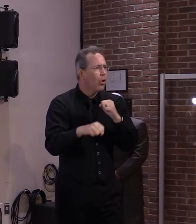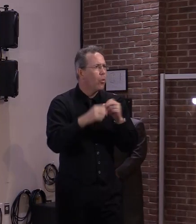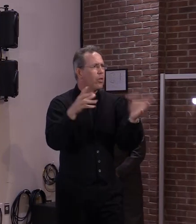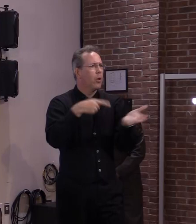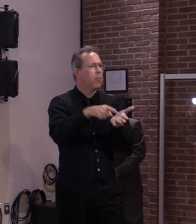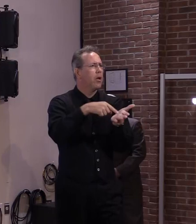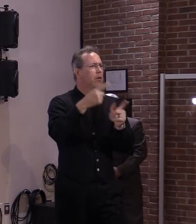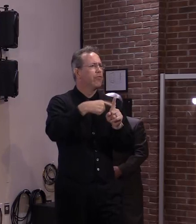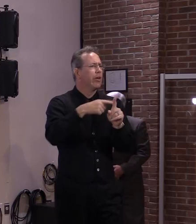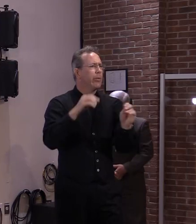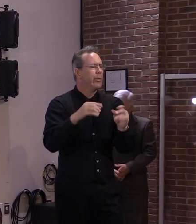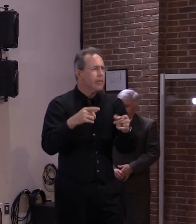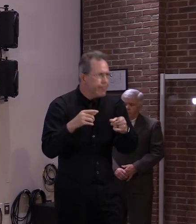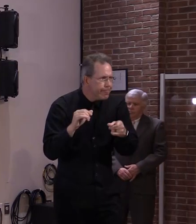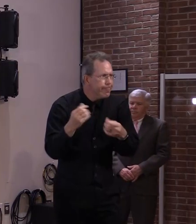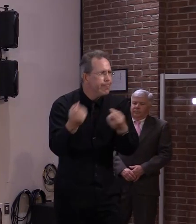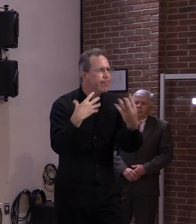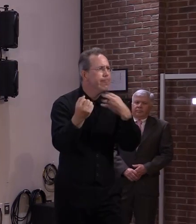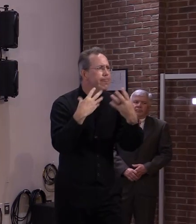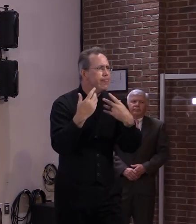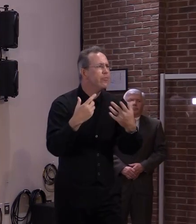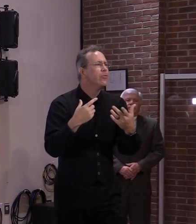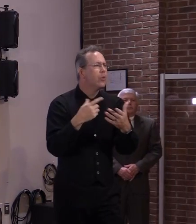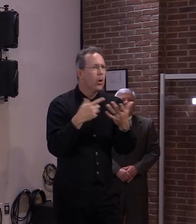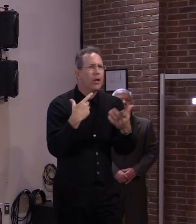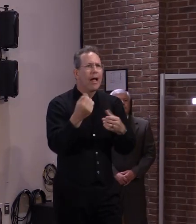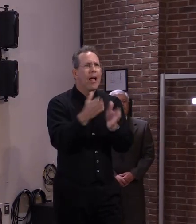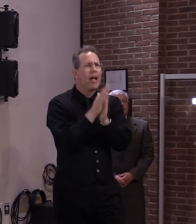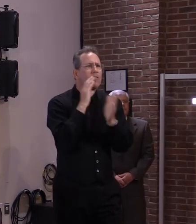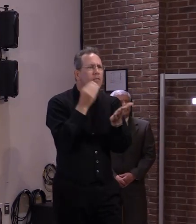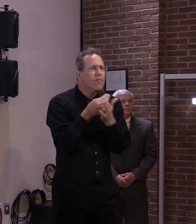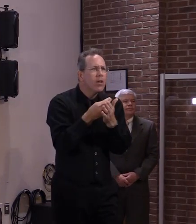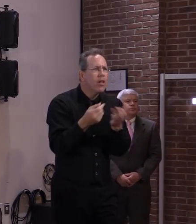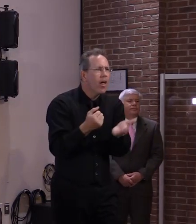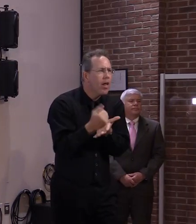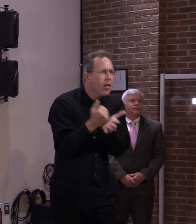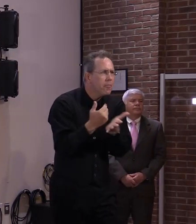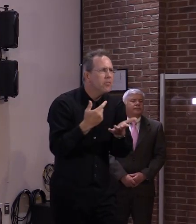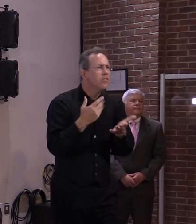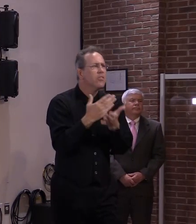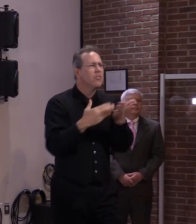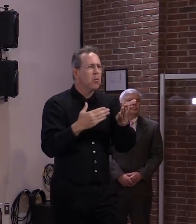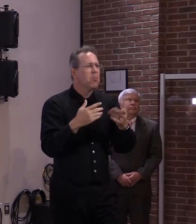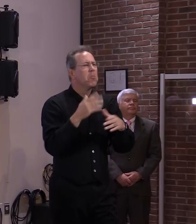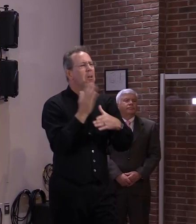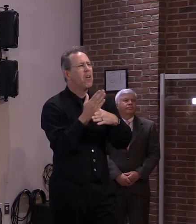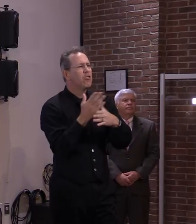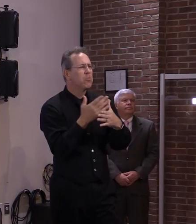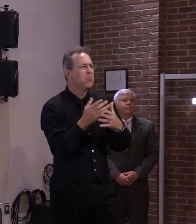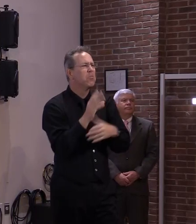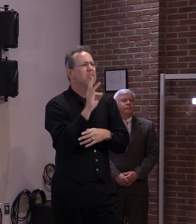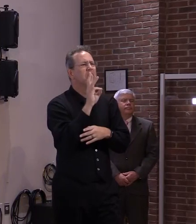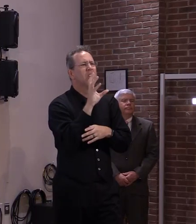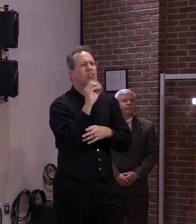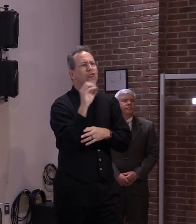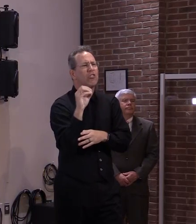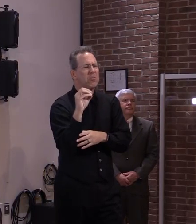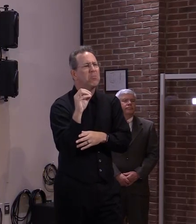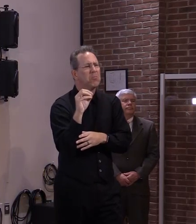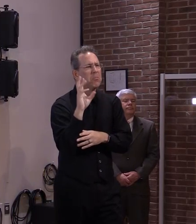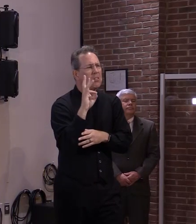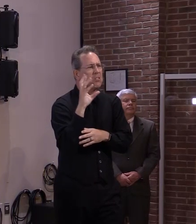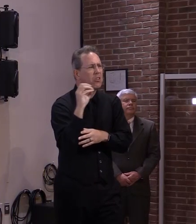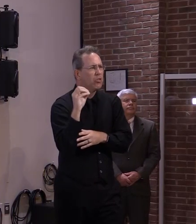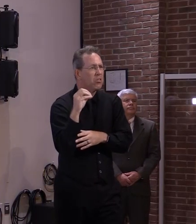In a normal year, it's about 600. I have not received update from the court on how